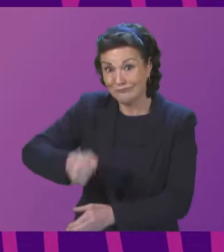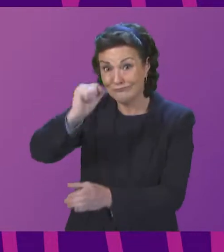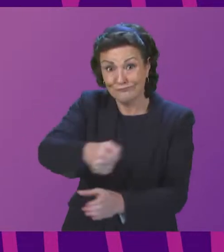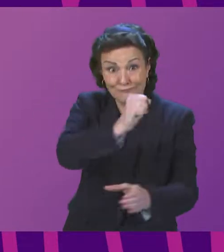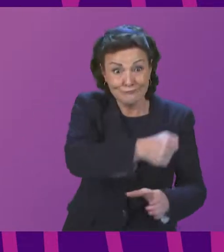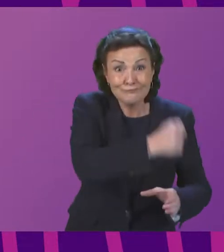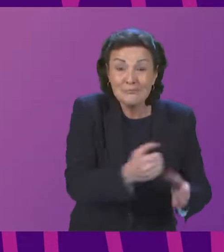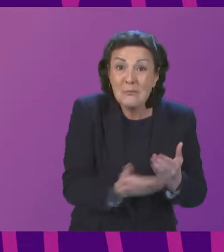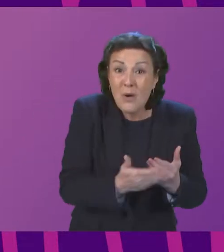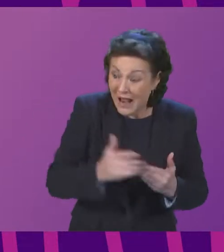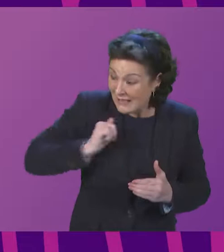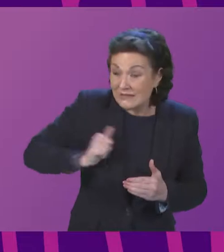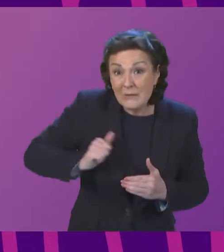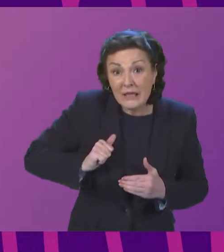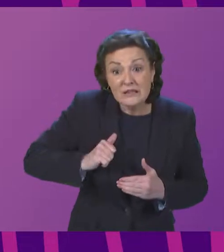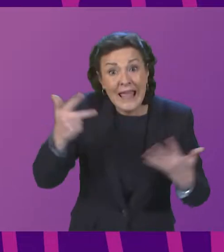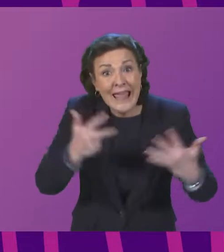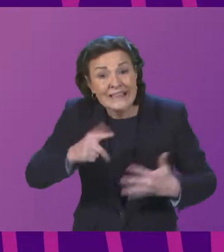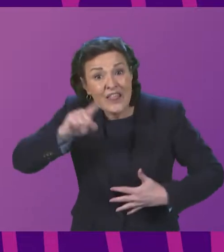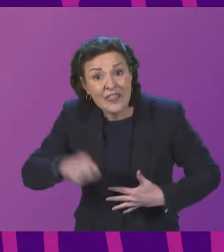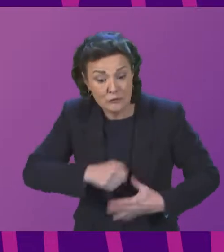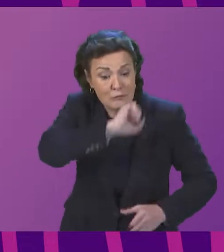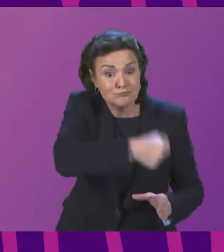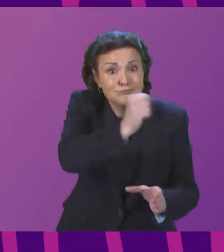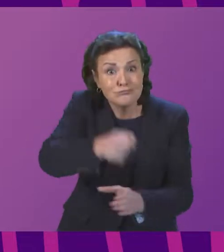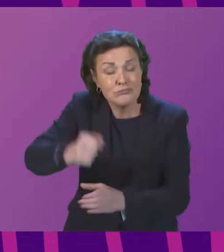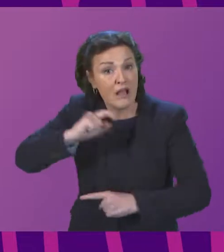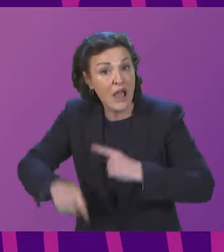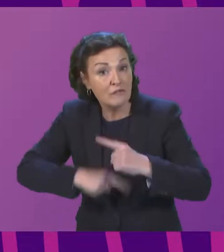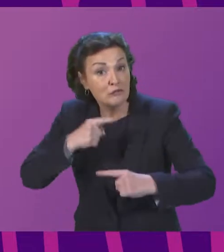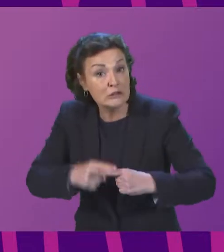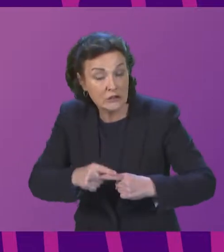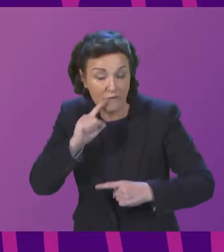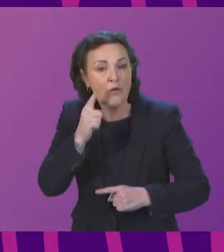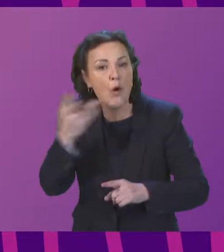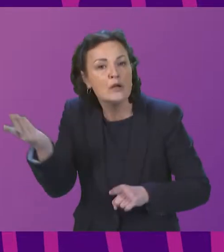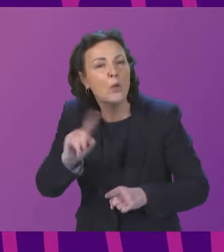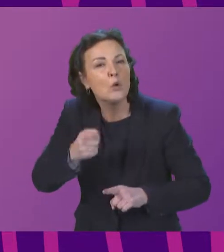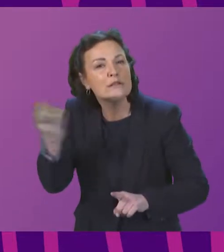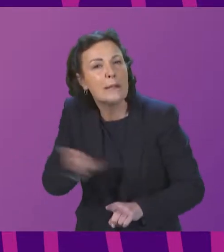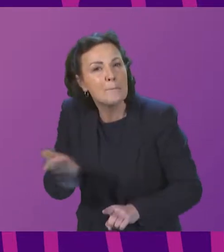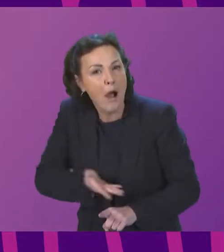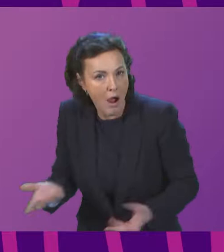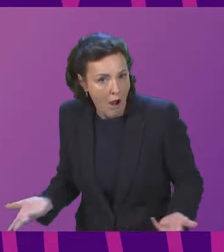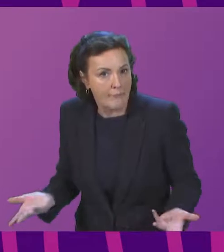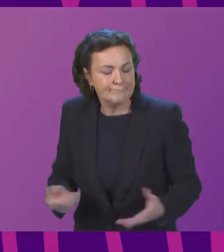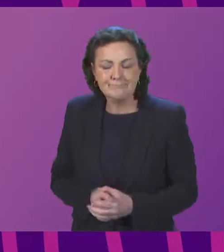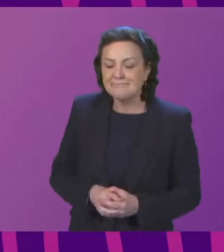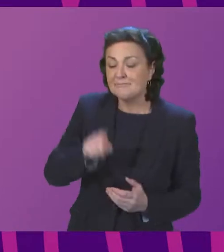and is aiming to plant a further 18,000 each year for timber. This will be filled by 24. Uh, the submission explains